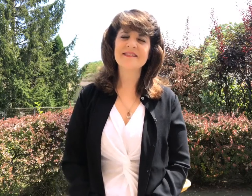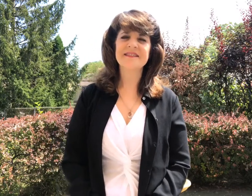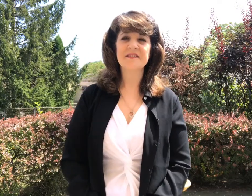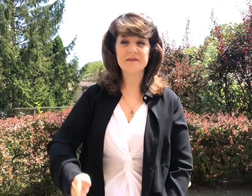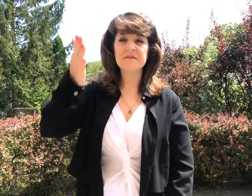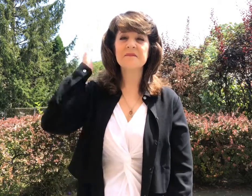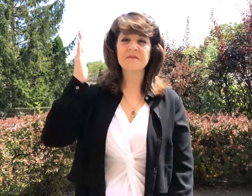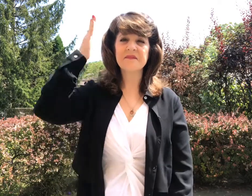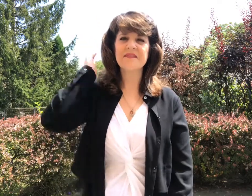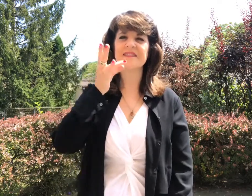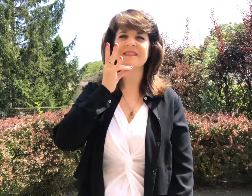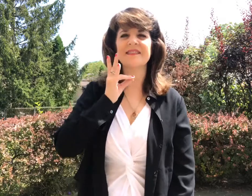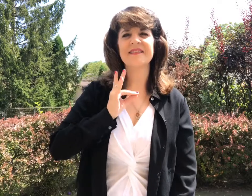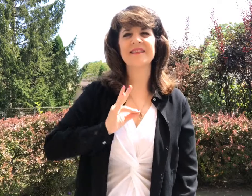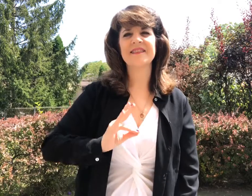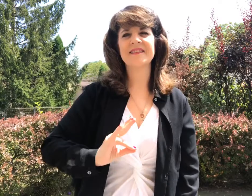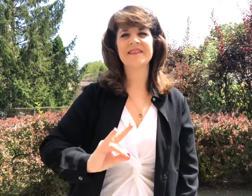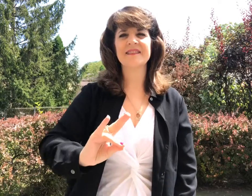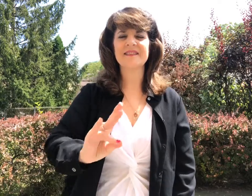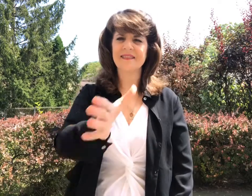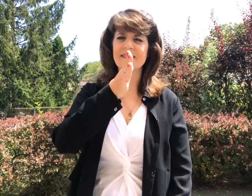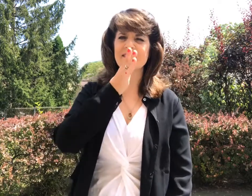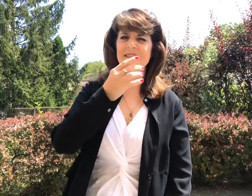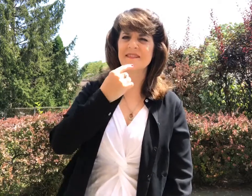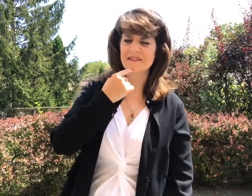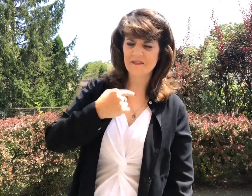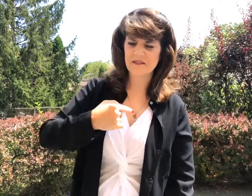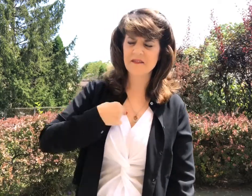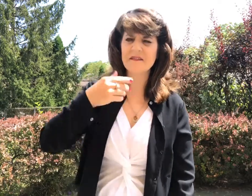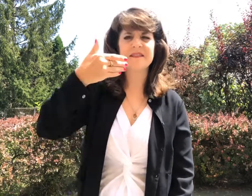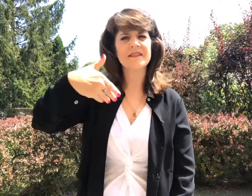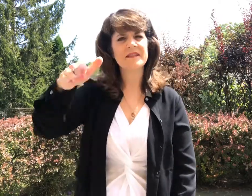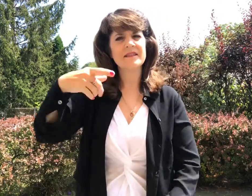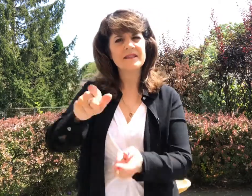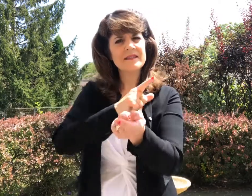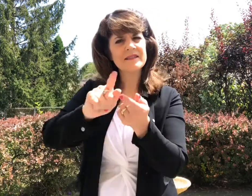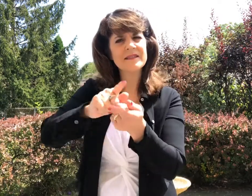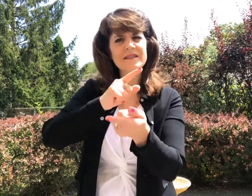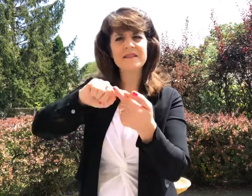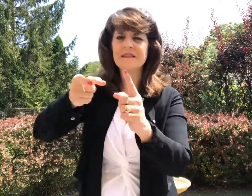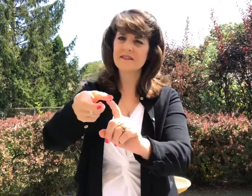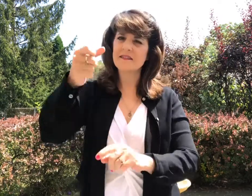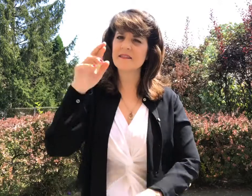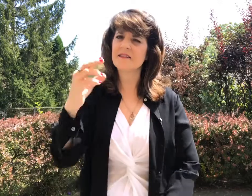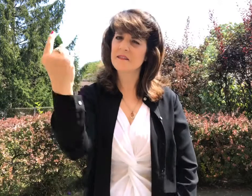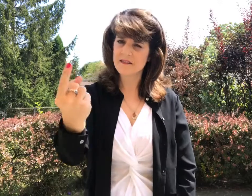Once I was seven years old, my mama told me, go, make yourself some friends or you'll be